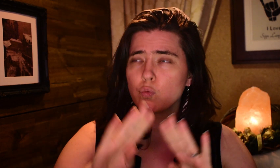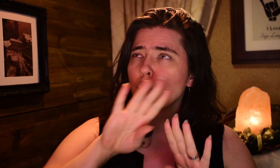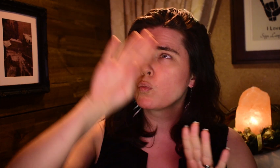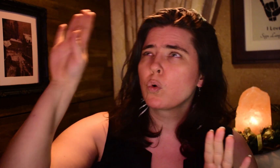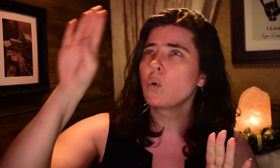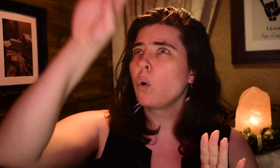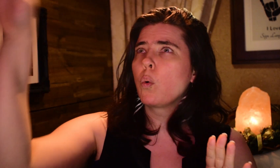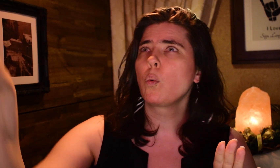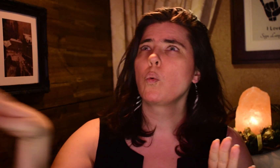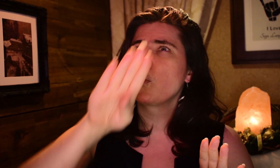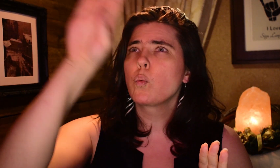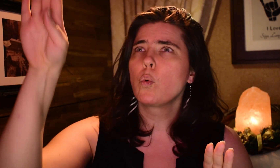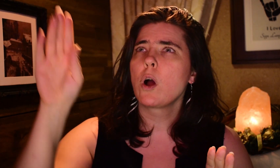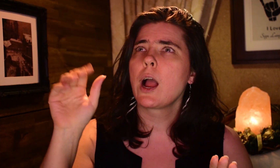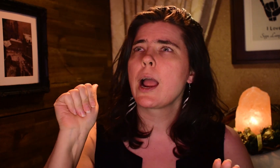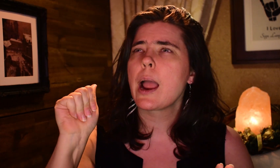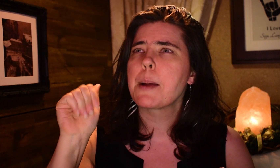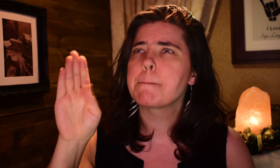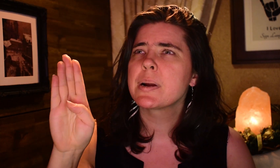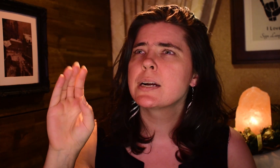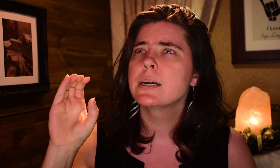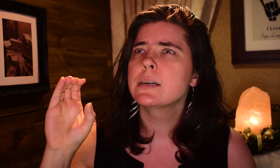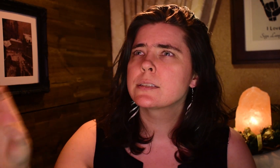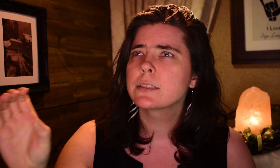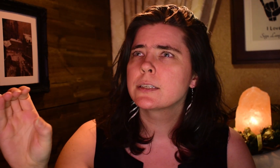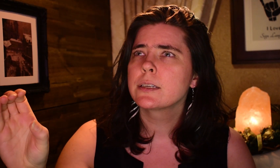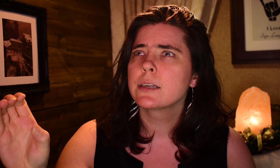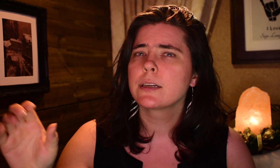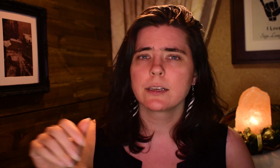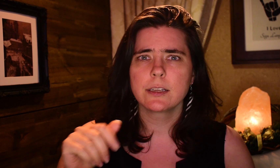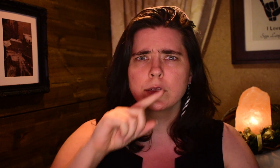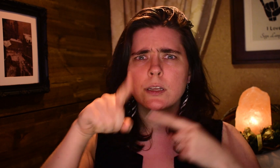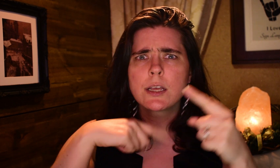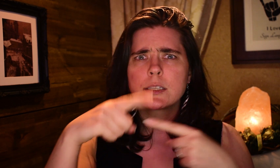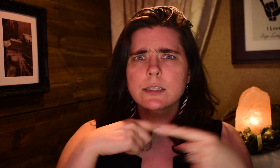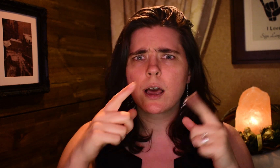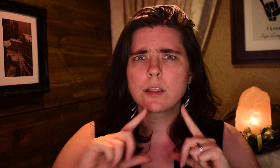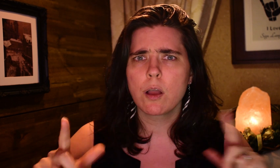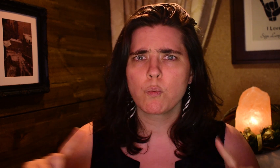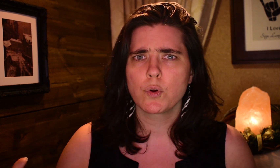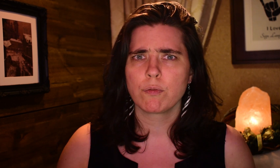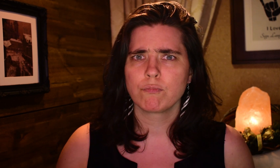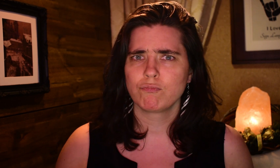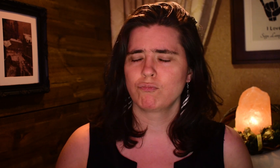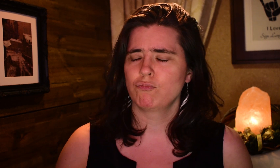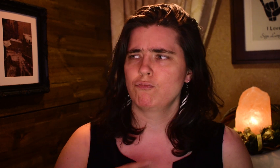poster, up on the wall. And it had the ABCs in sign language.